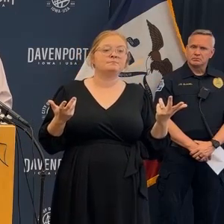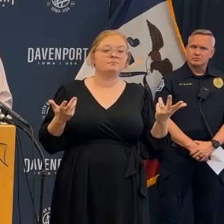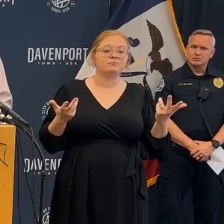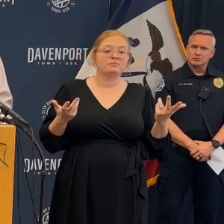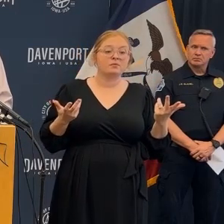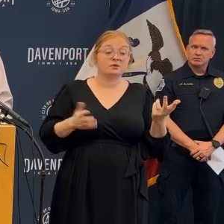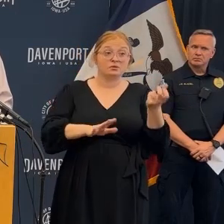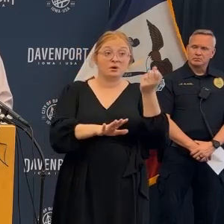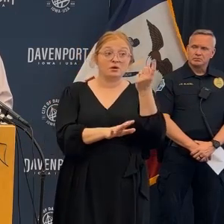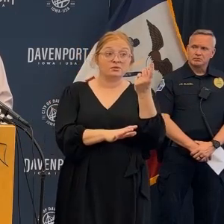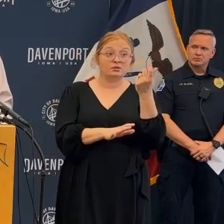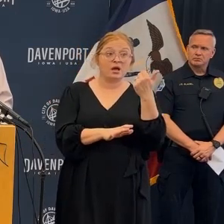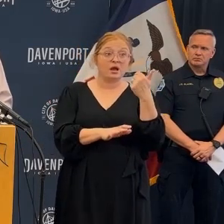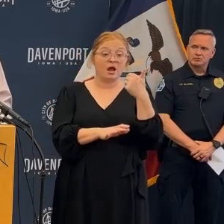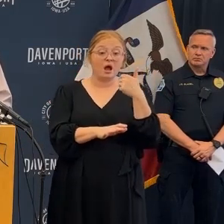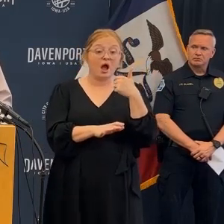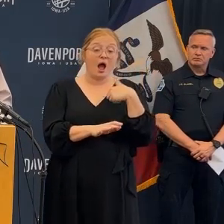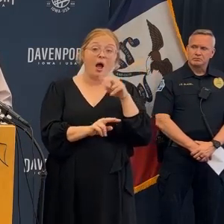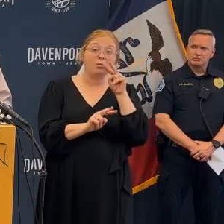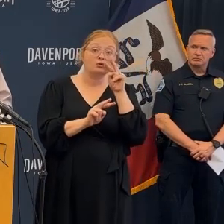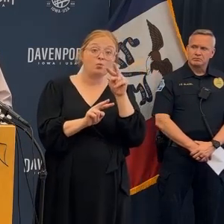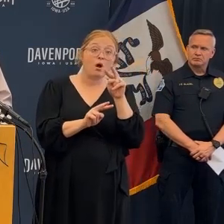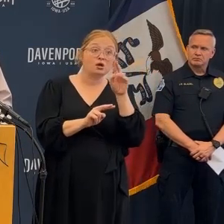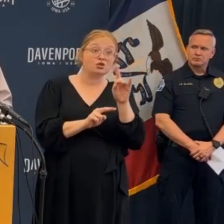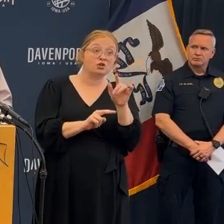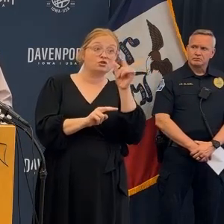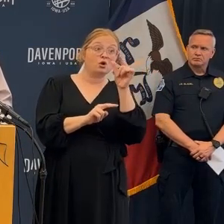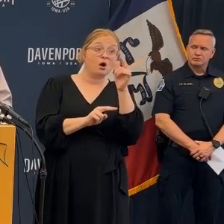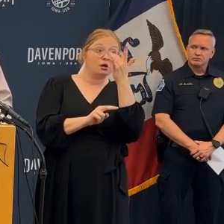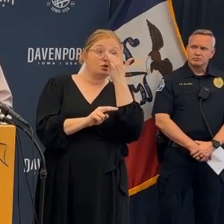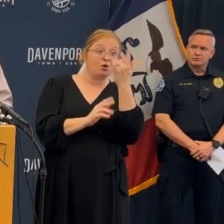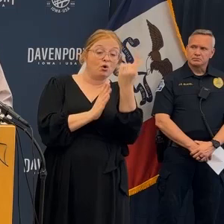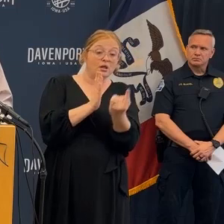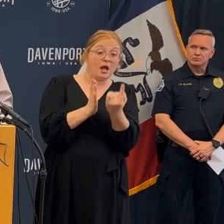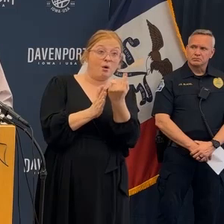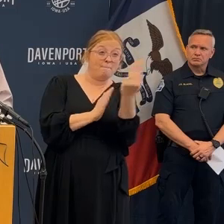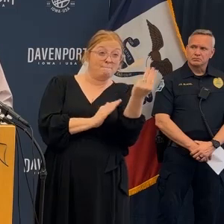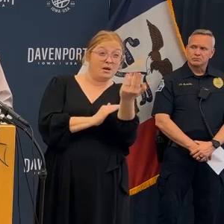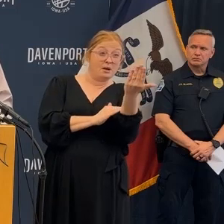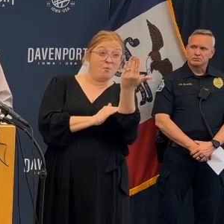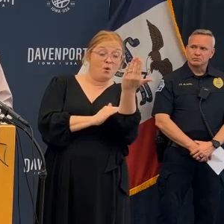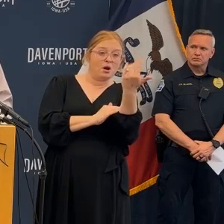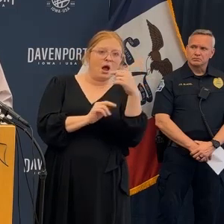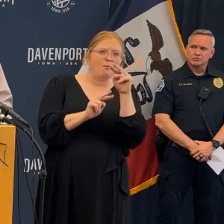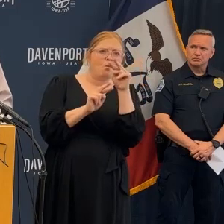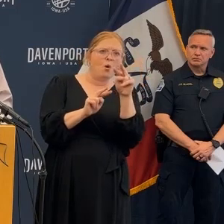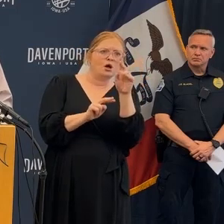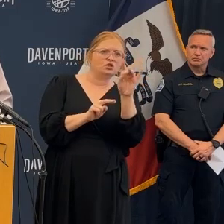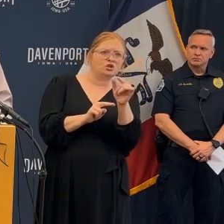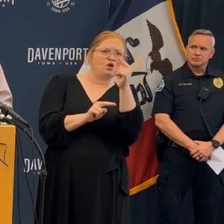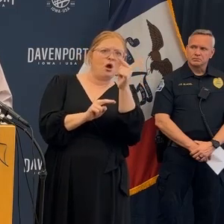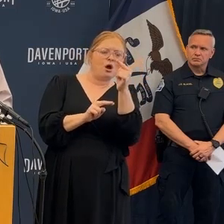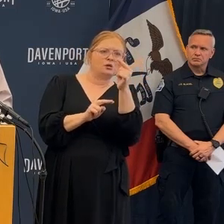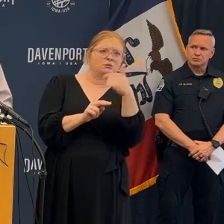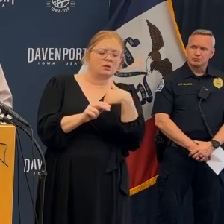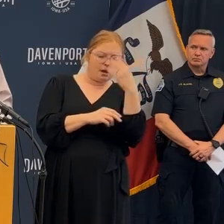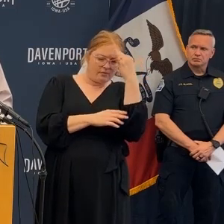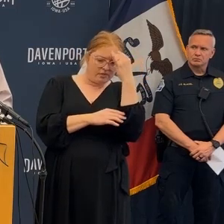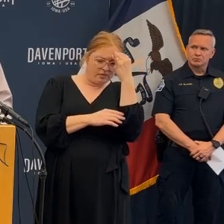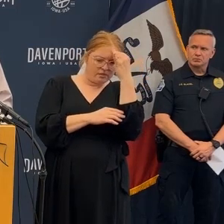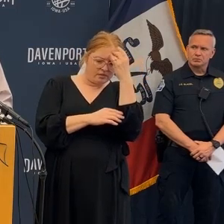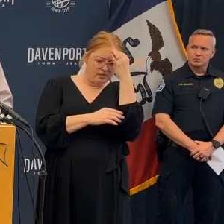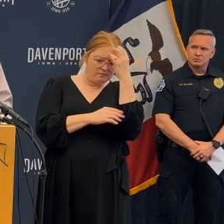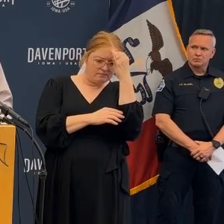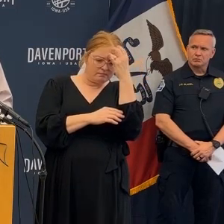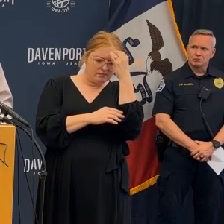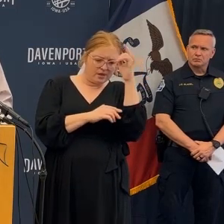wanting to fall so I was watching the dogs in the early hours